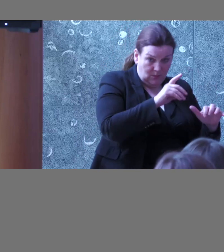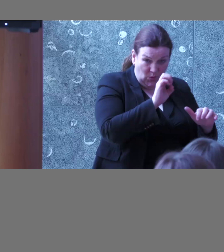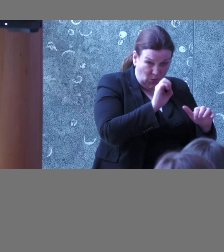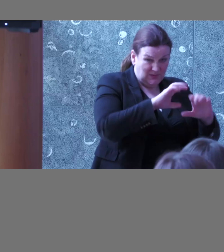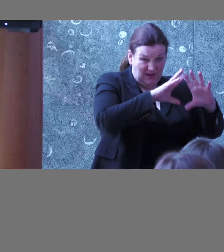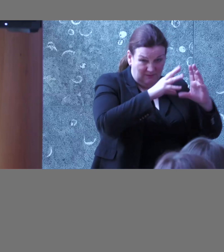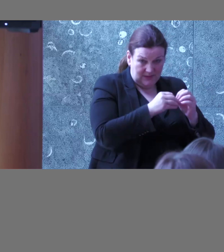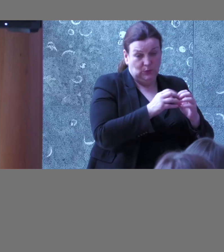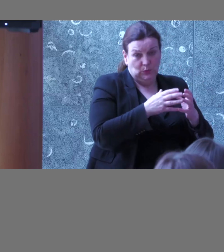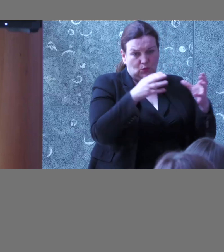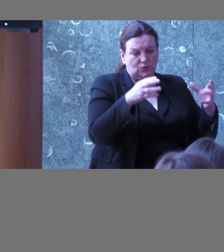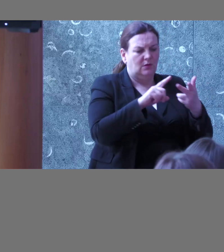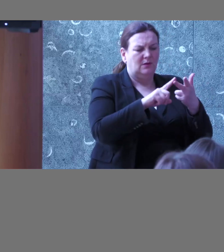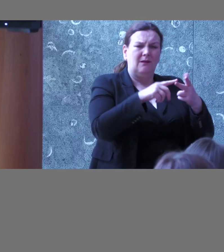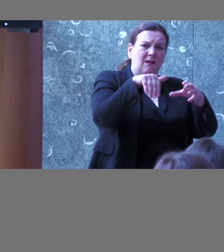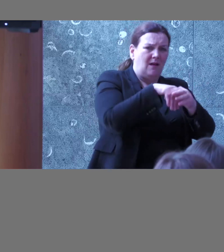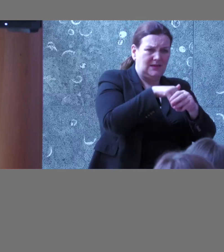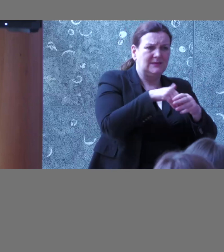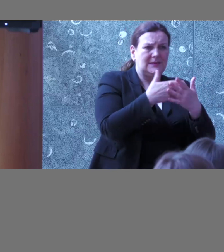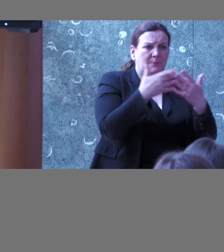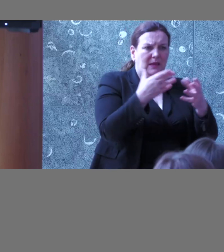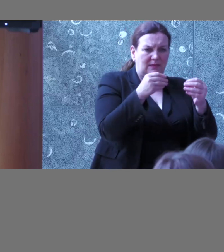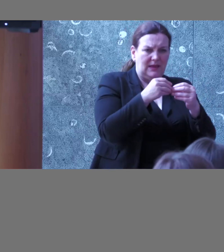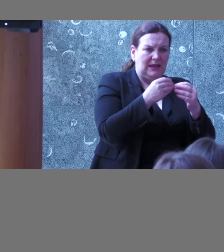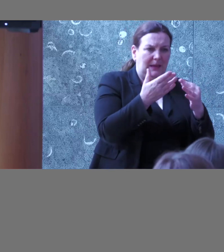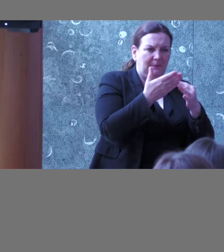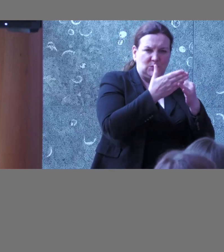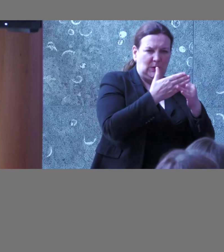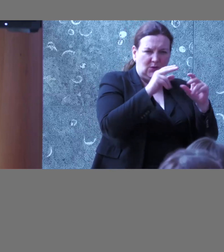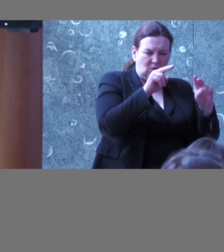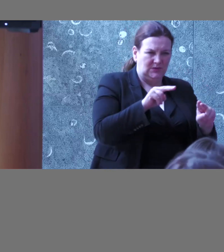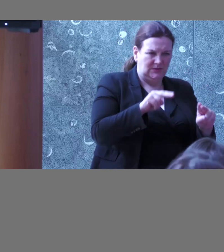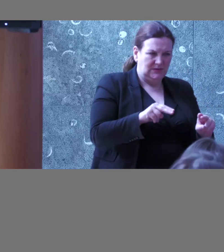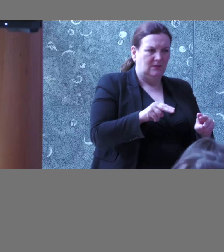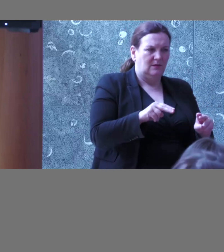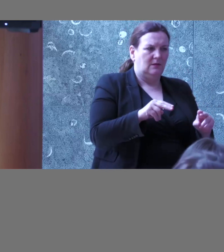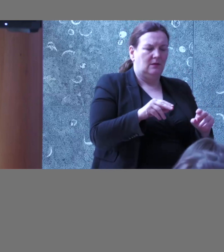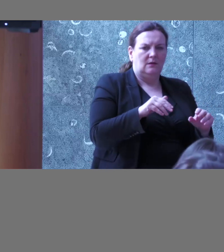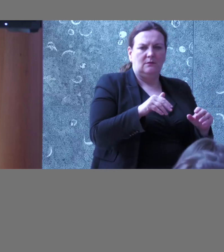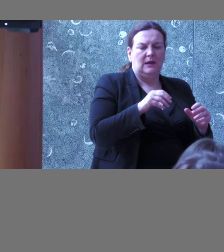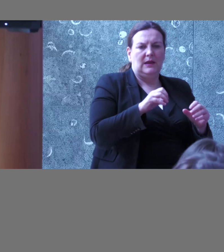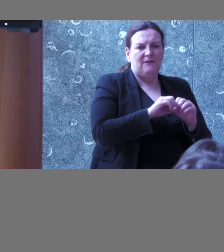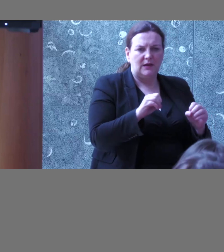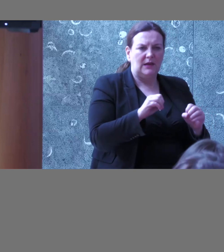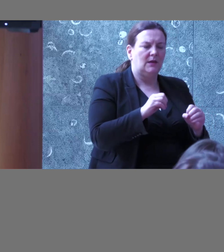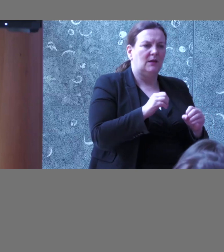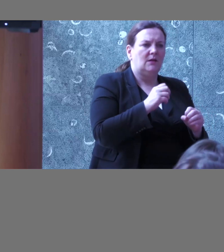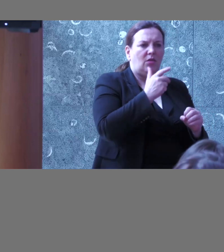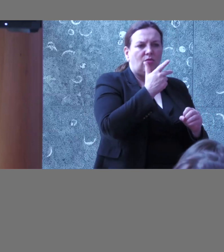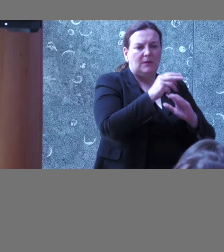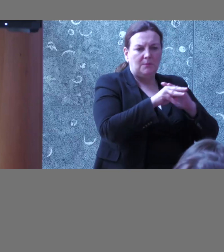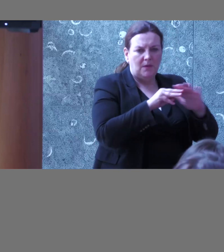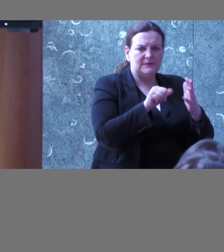and it's almost the biggest thing you will see in between audits so if you're doing them every quarter six months like design development